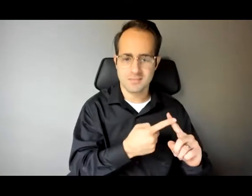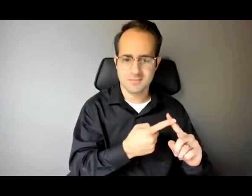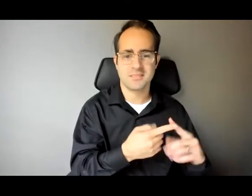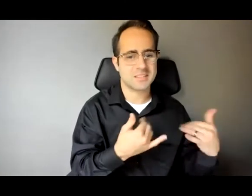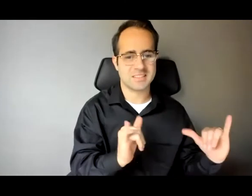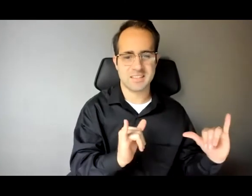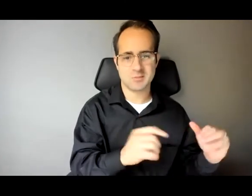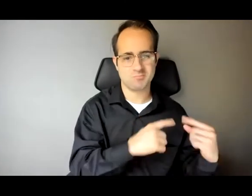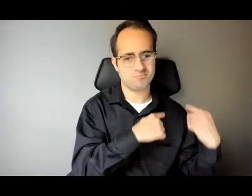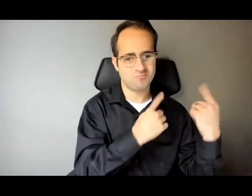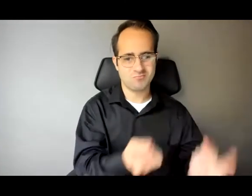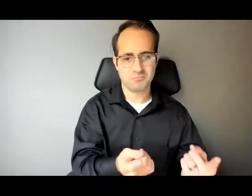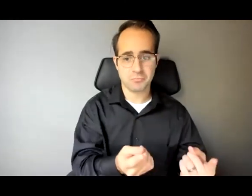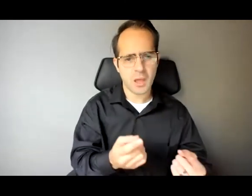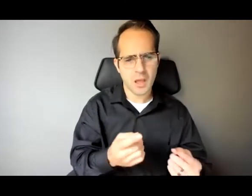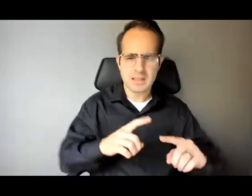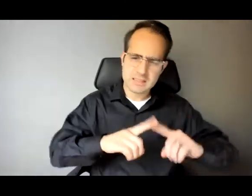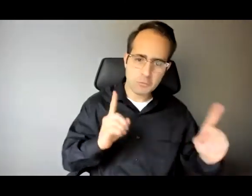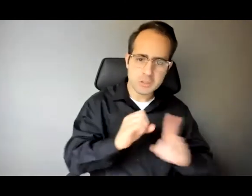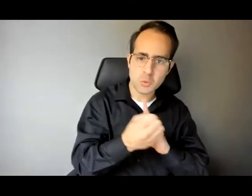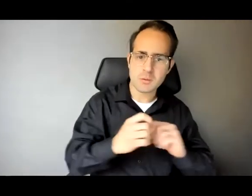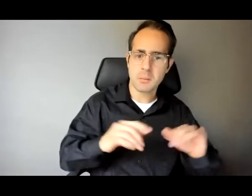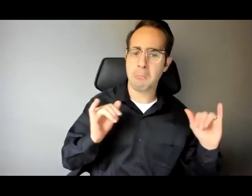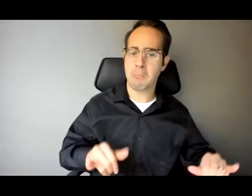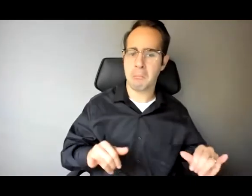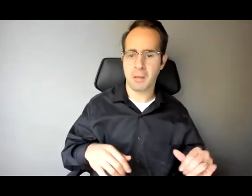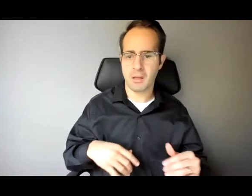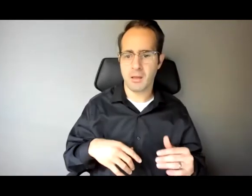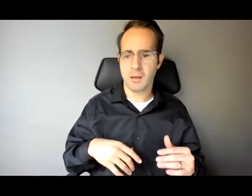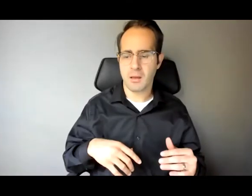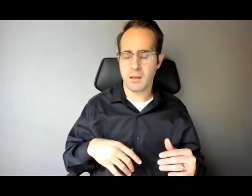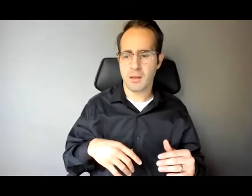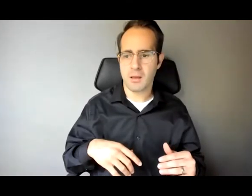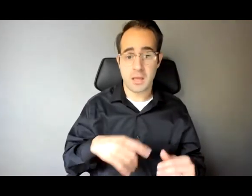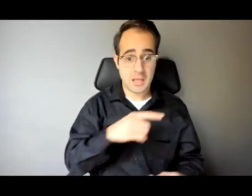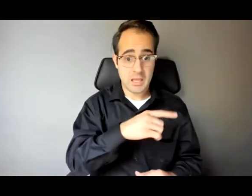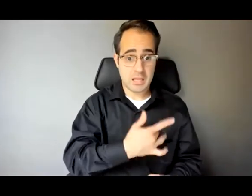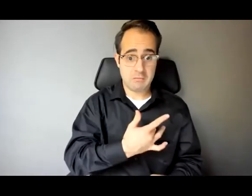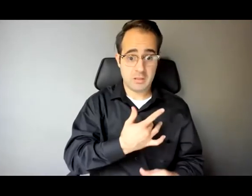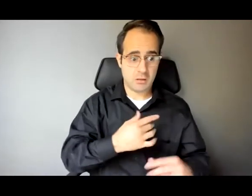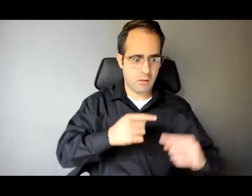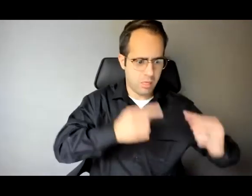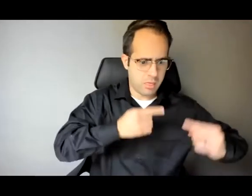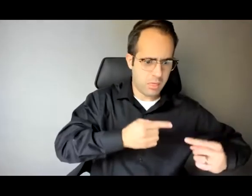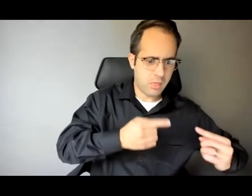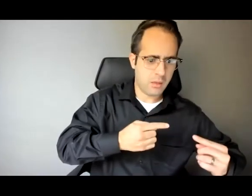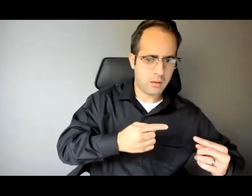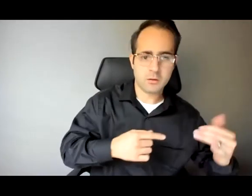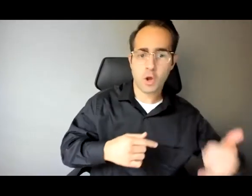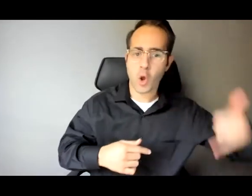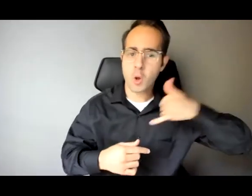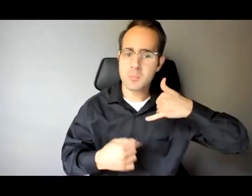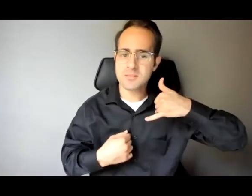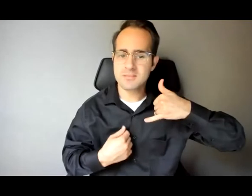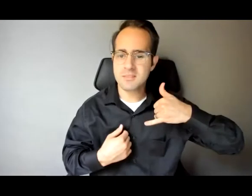and we still have a relationship and more importantly when he feels like he's not getting it right he calls me up and when I feel when I notice someone